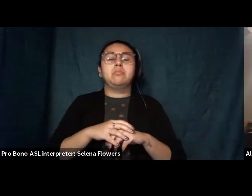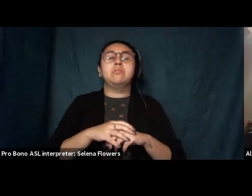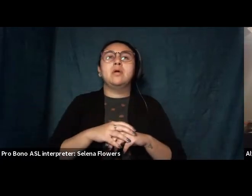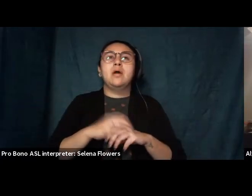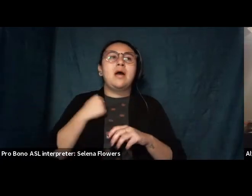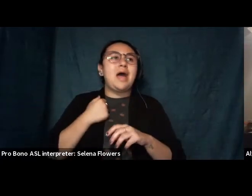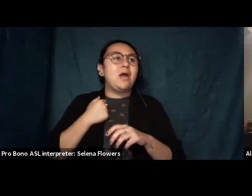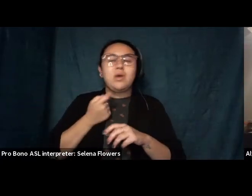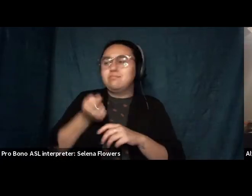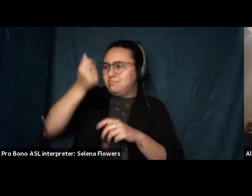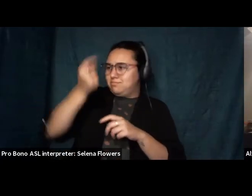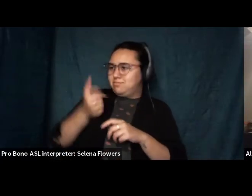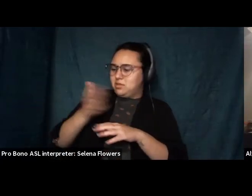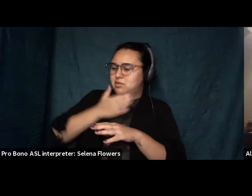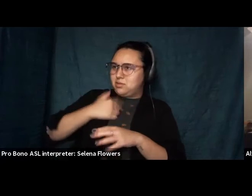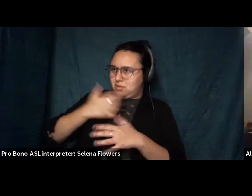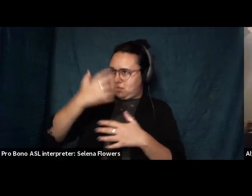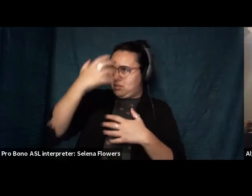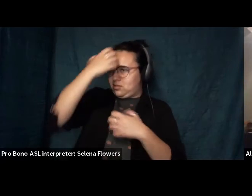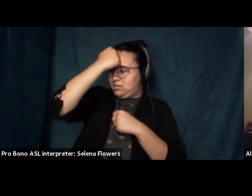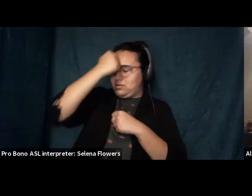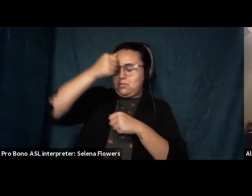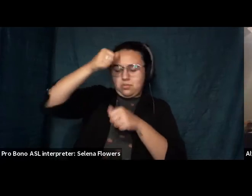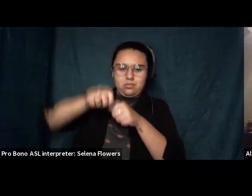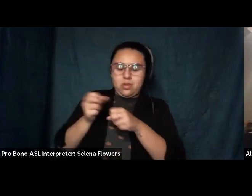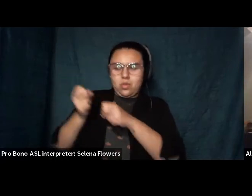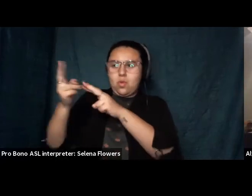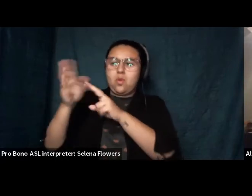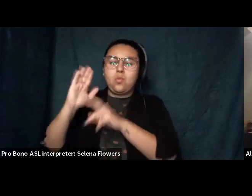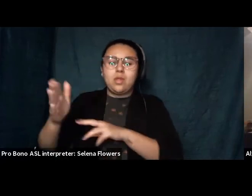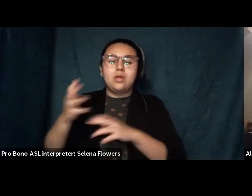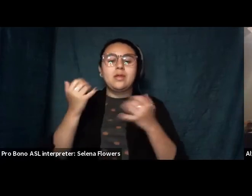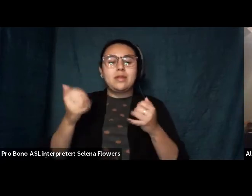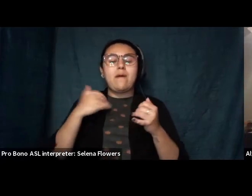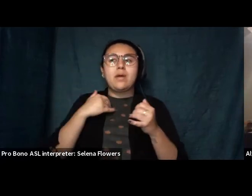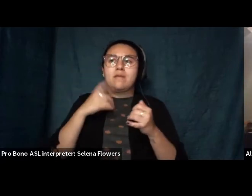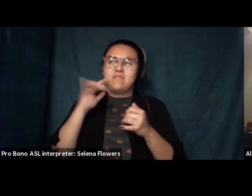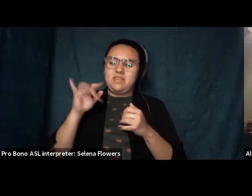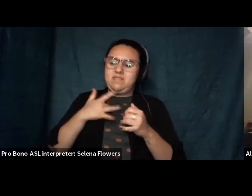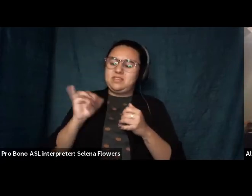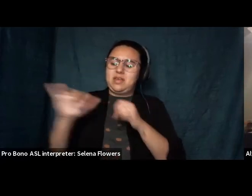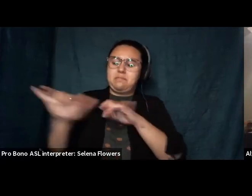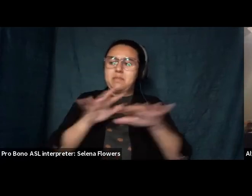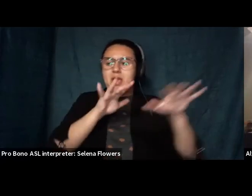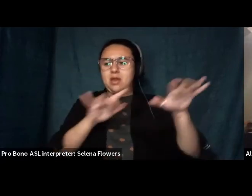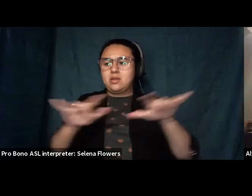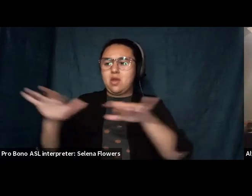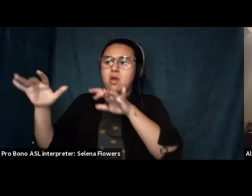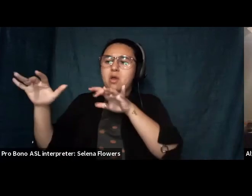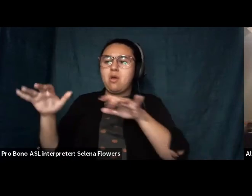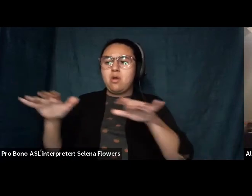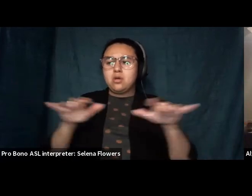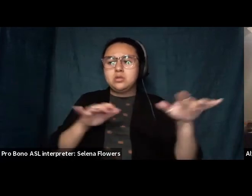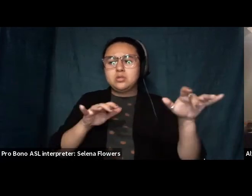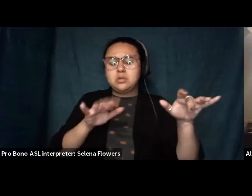instead i am left with an organ that buries so many significant events and well-intentioned insights but keeps at the